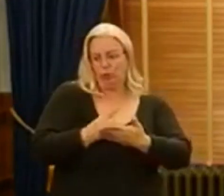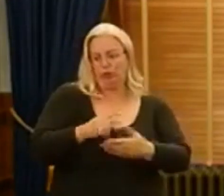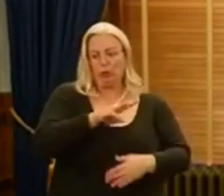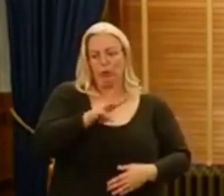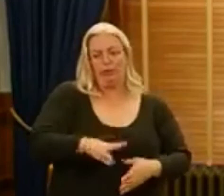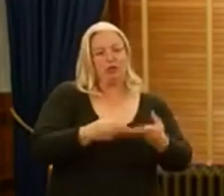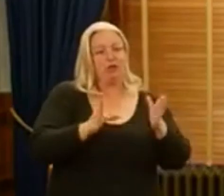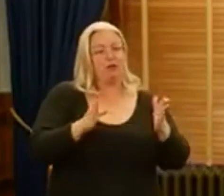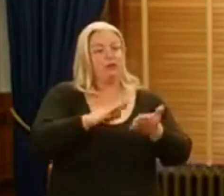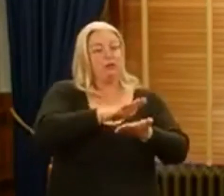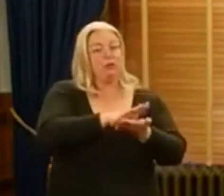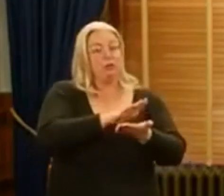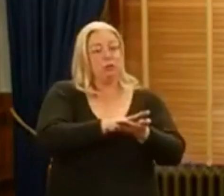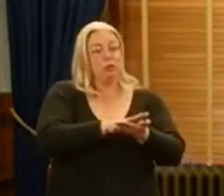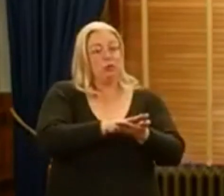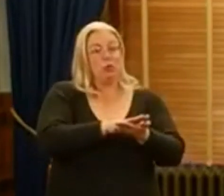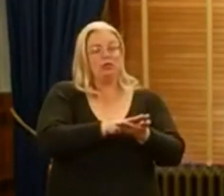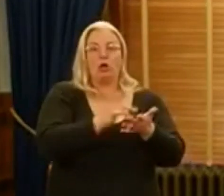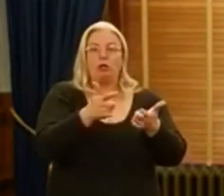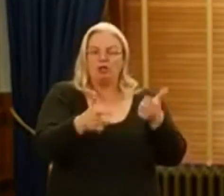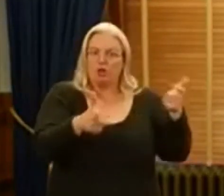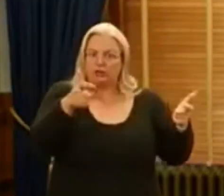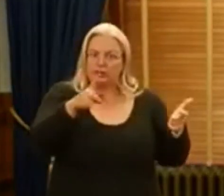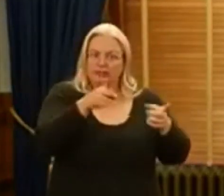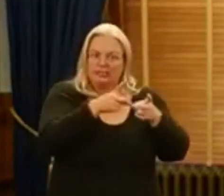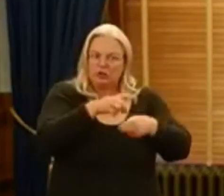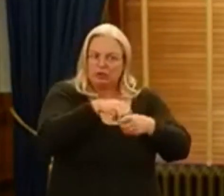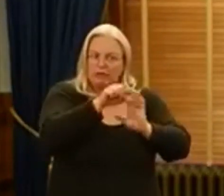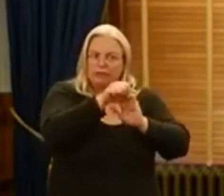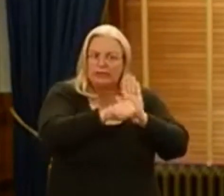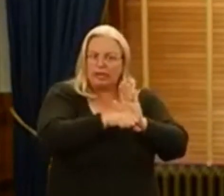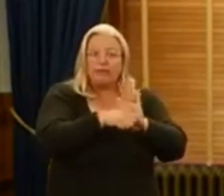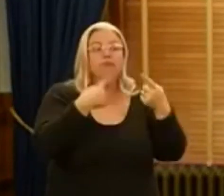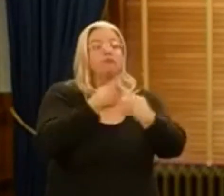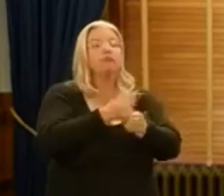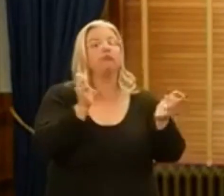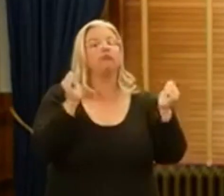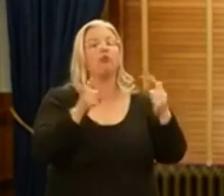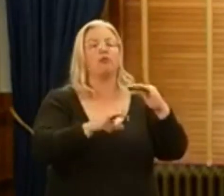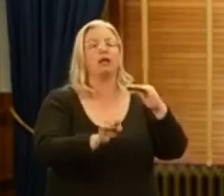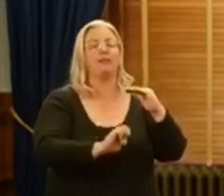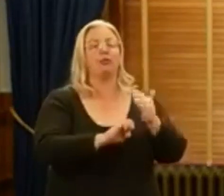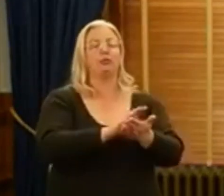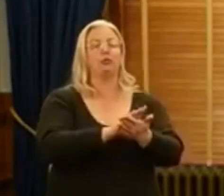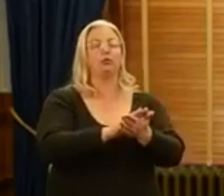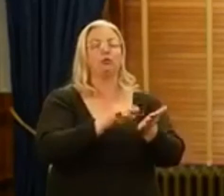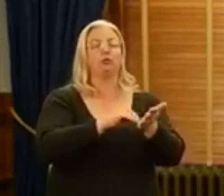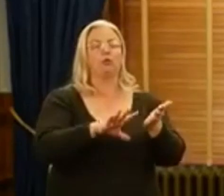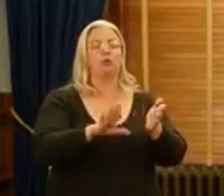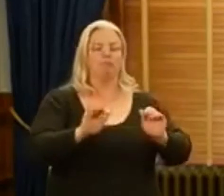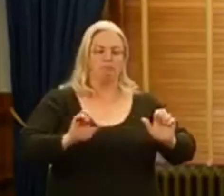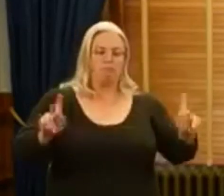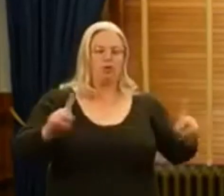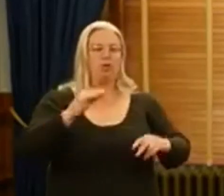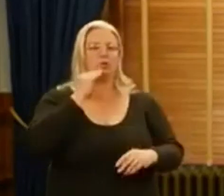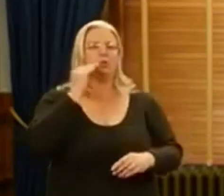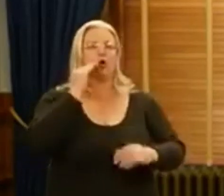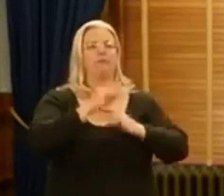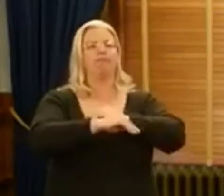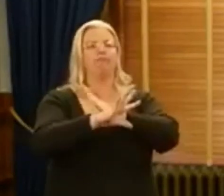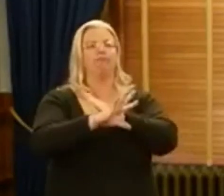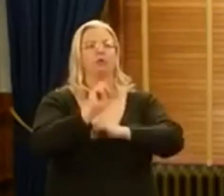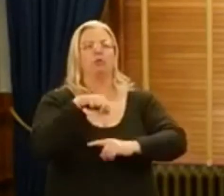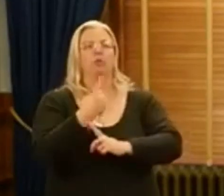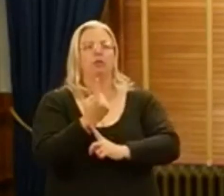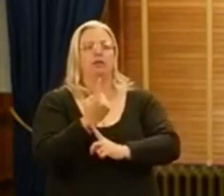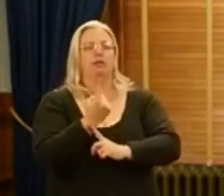Public Schools, our largest district, announced that all elementary school students will be returning to remote learning.